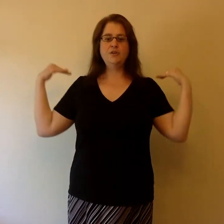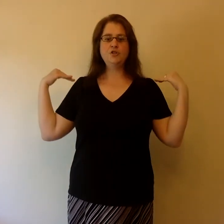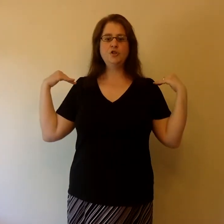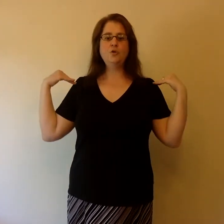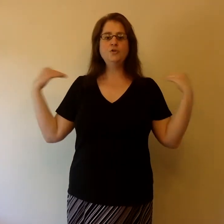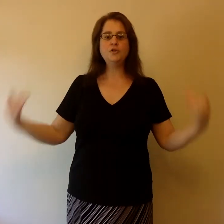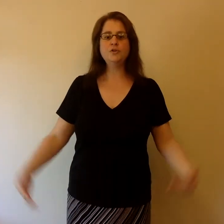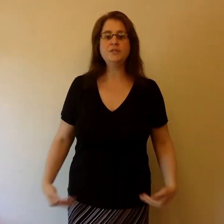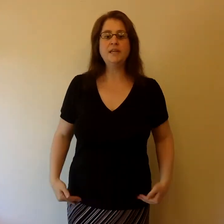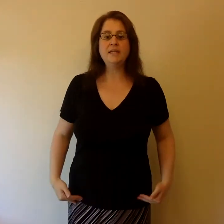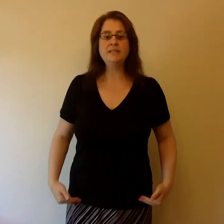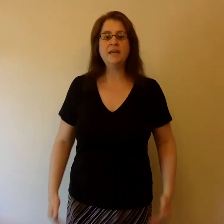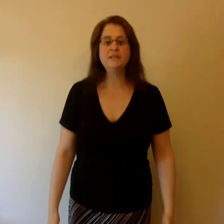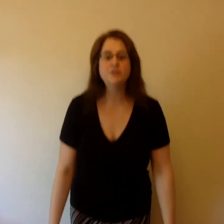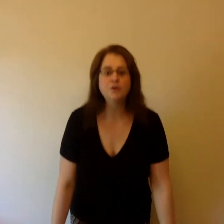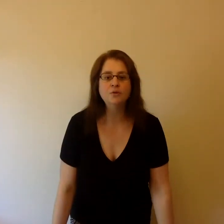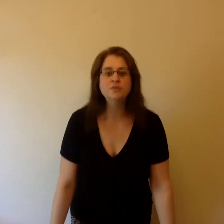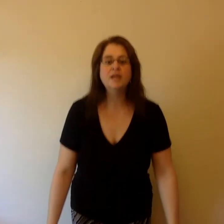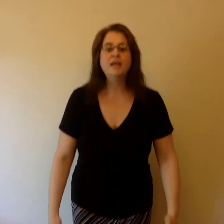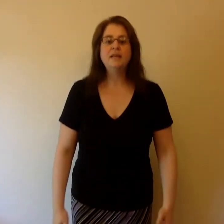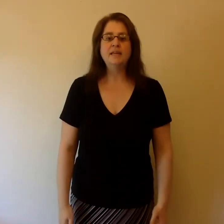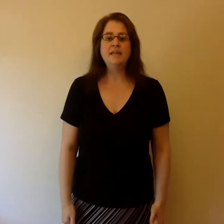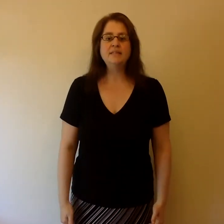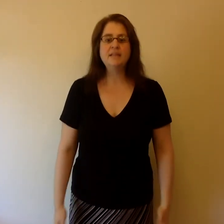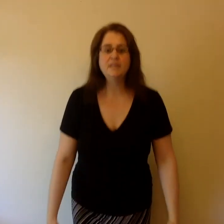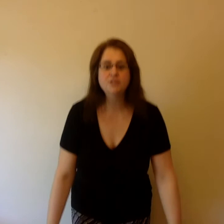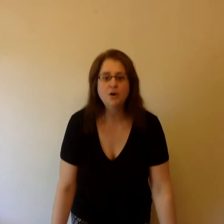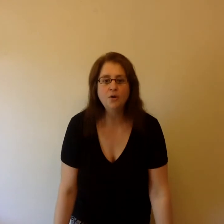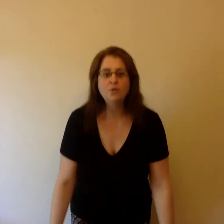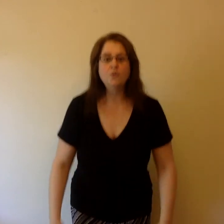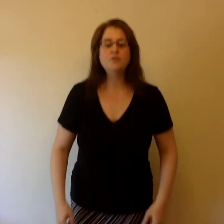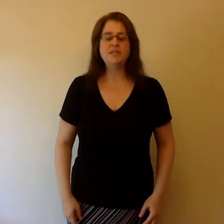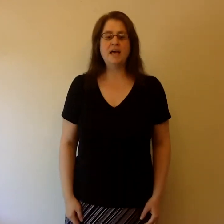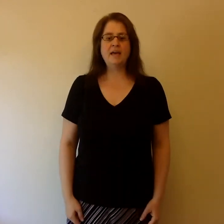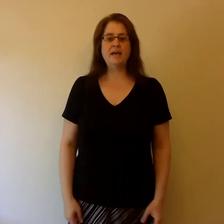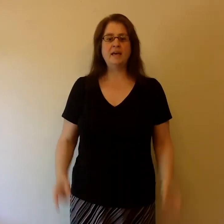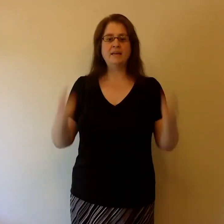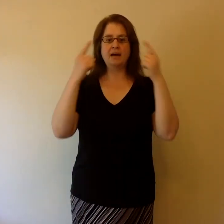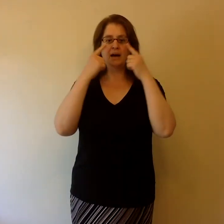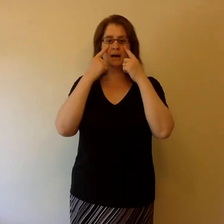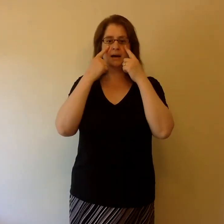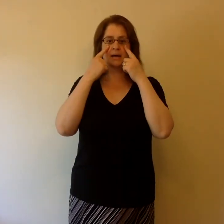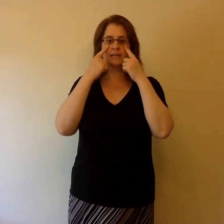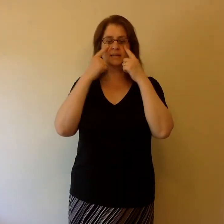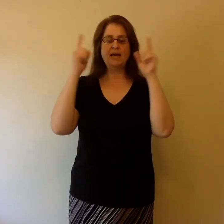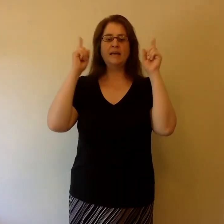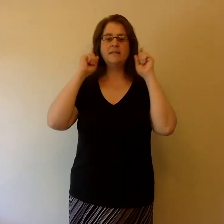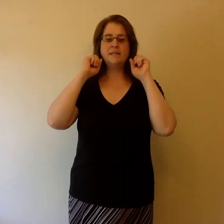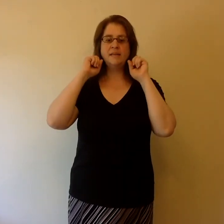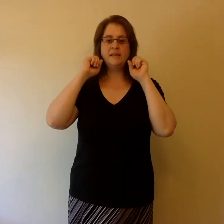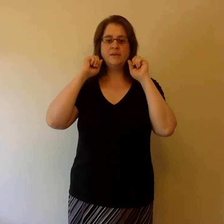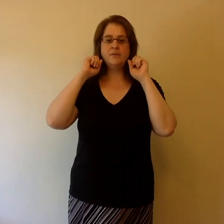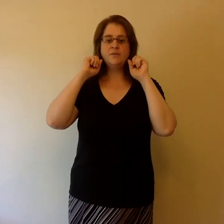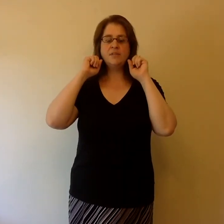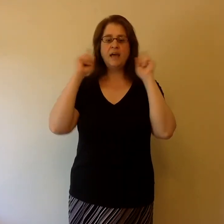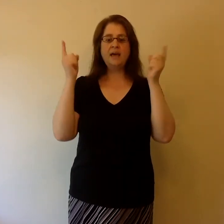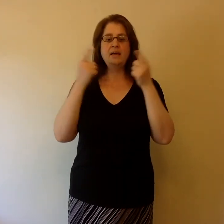shoulders, knees and toes, knees and toes, and eyes, and ears, and